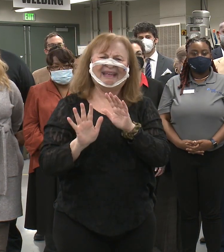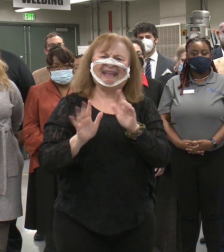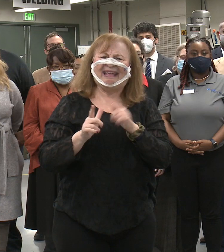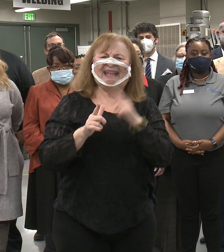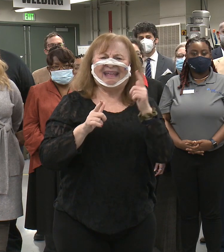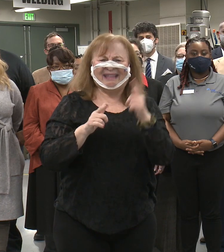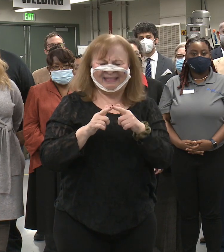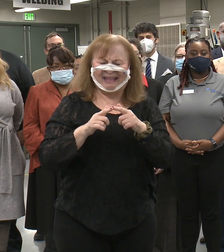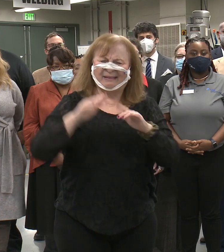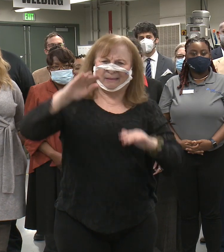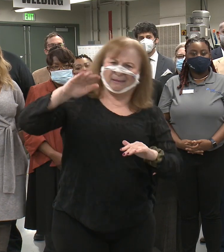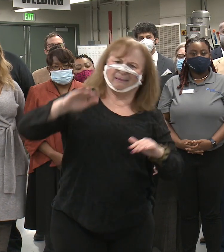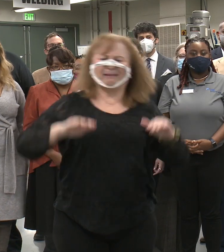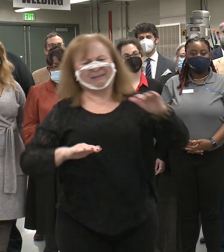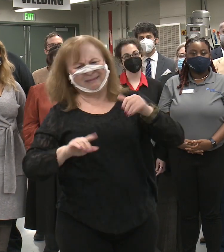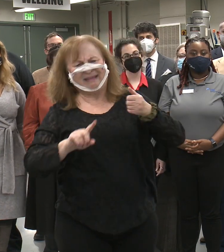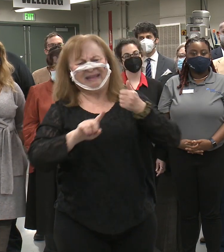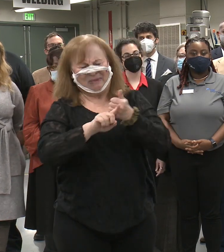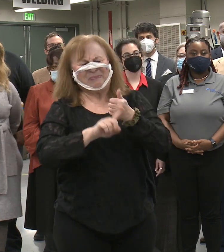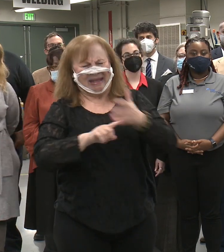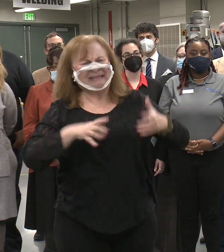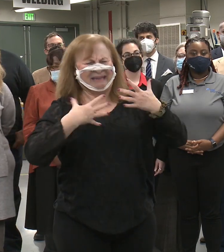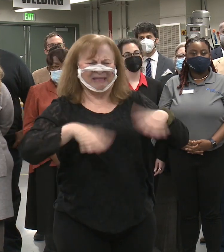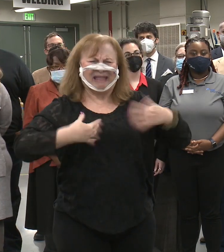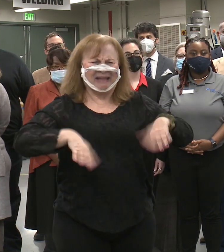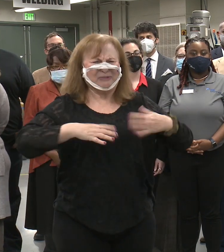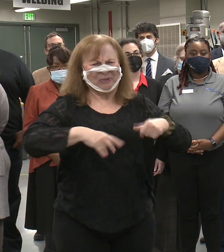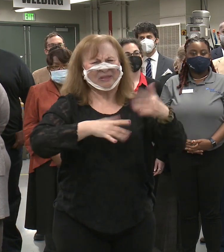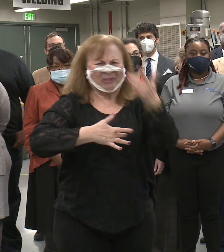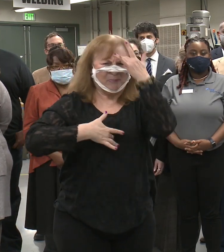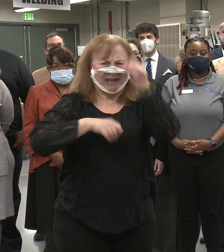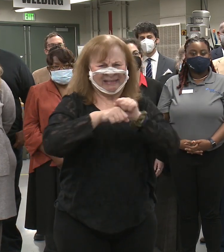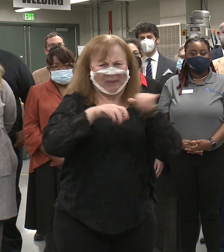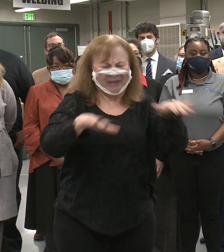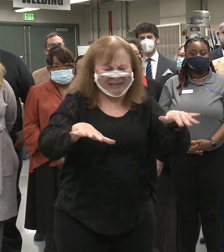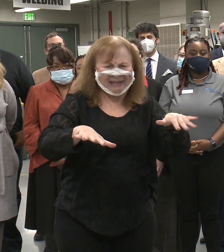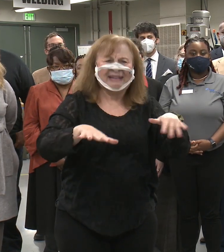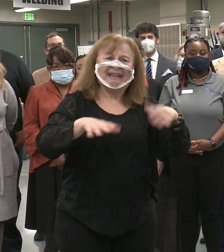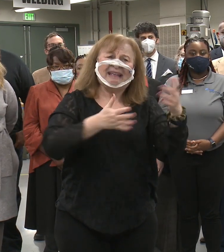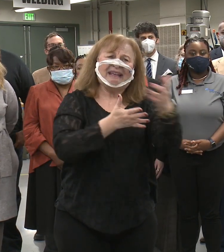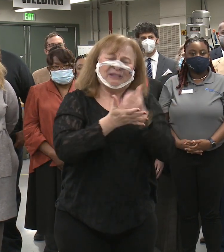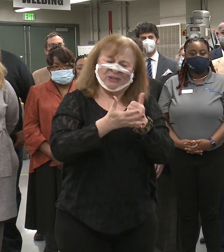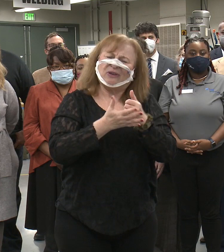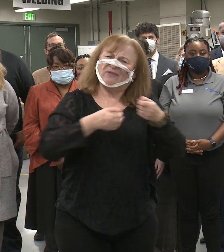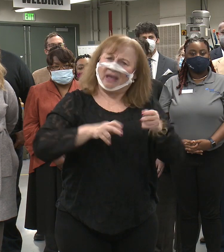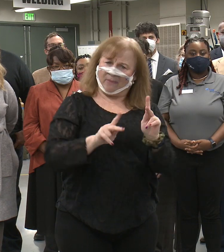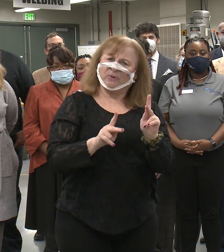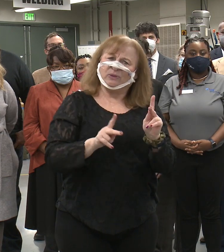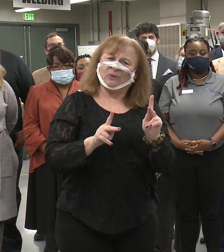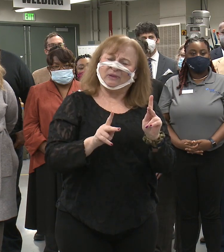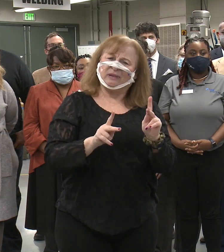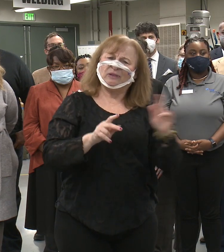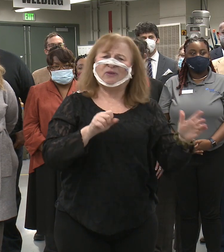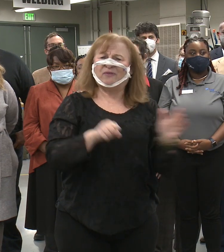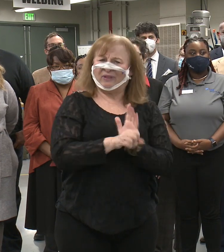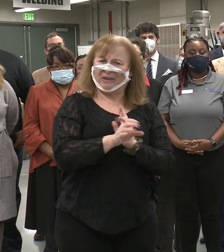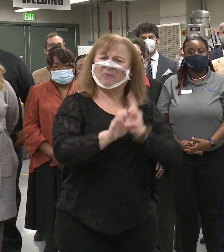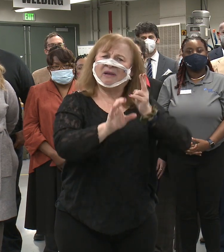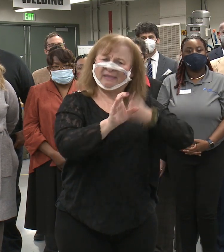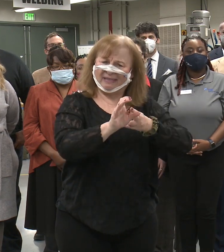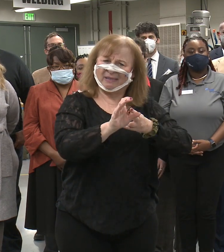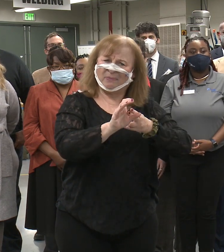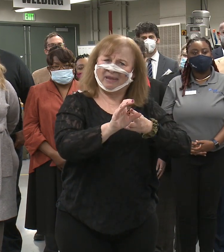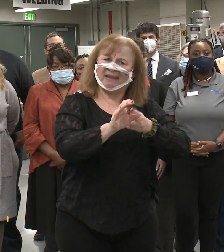disproportionately impacted by COVID and the pandemic itself deserve the opportunity to fully participate